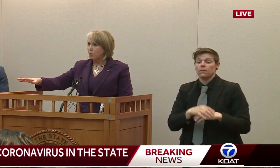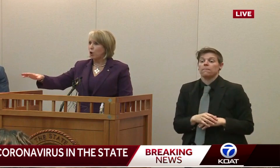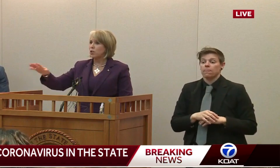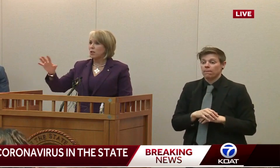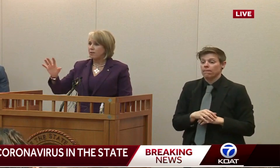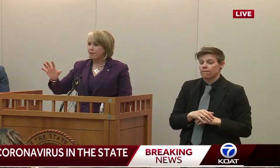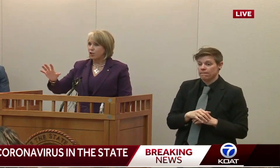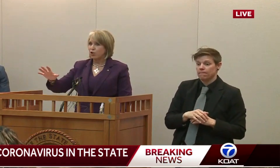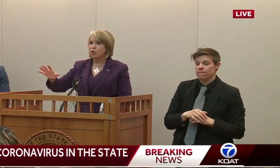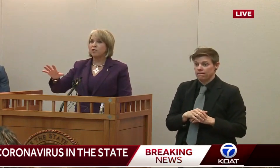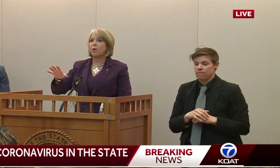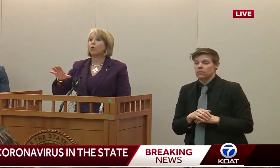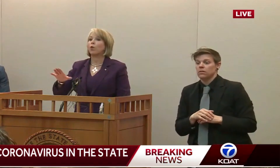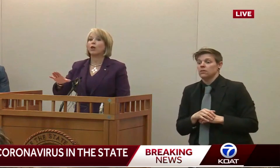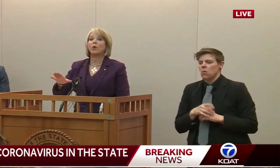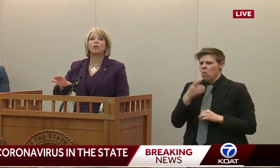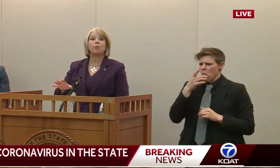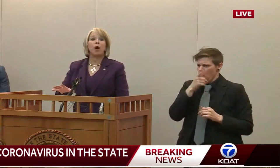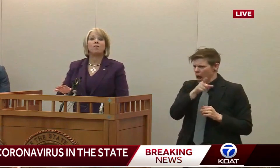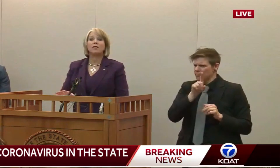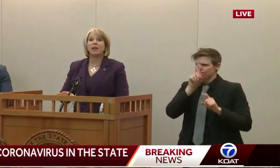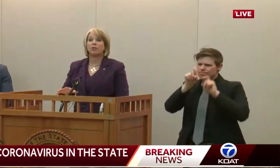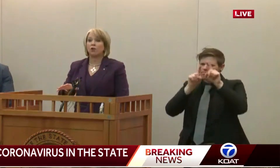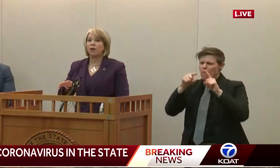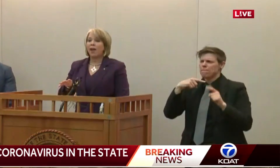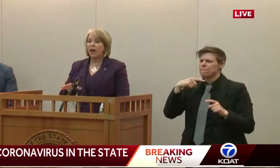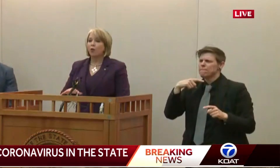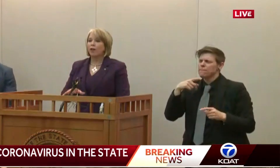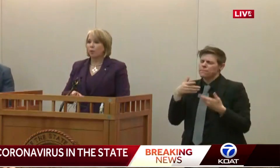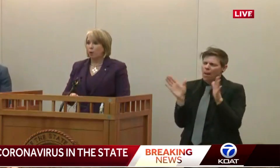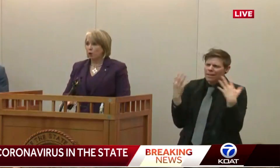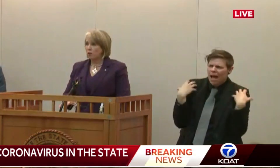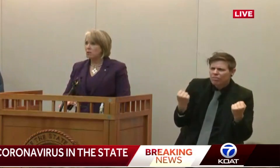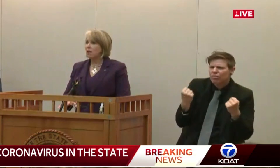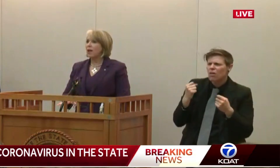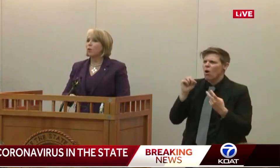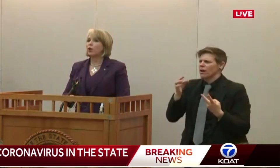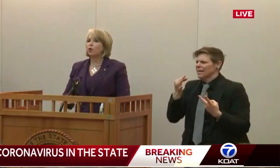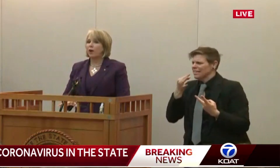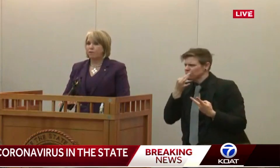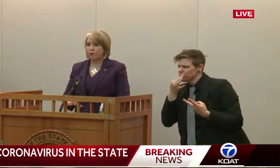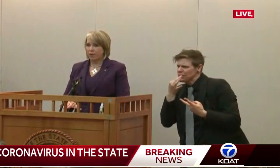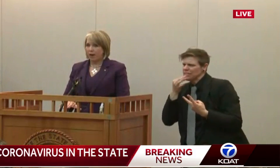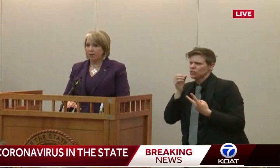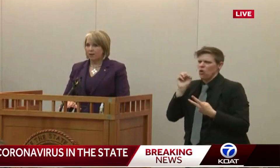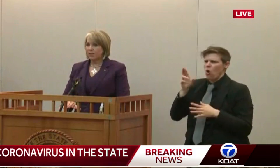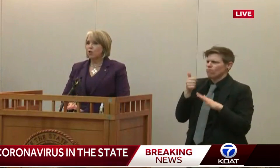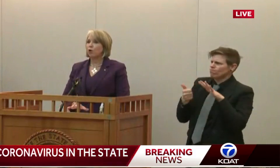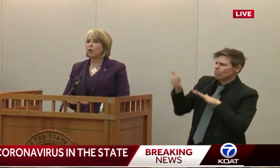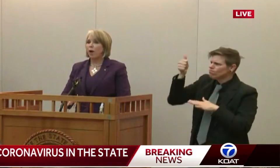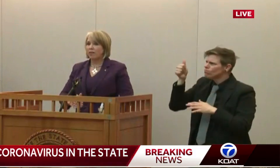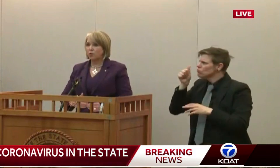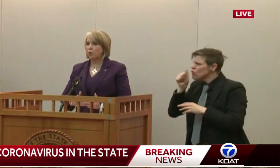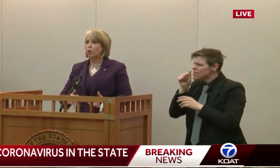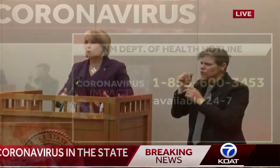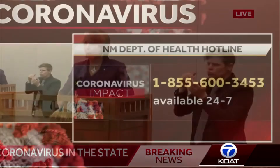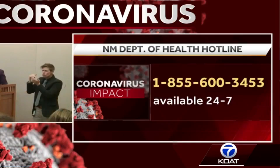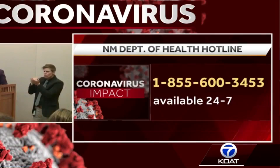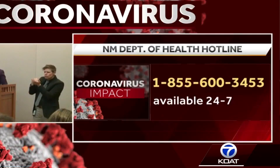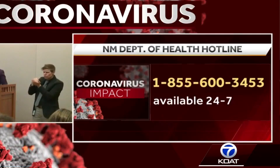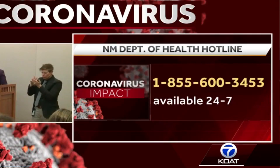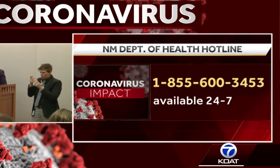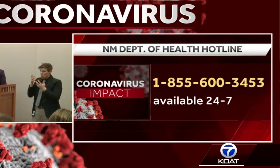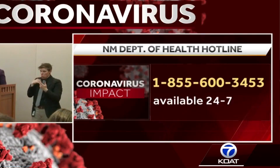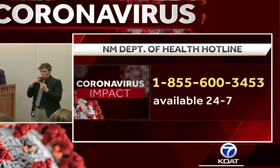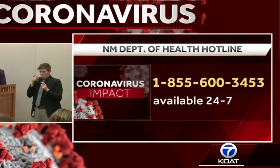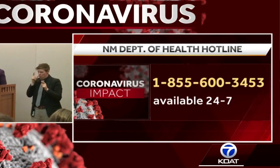health experts, physicians, and we're working with private sector health care partners, and we are grateful for that. It's the only way this would work